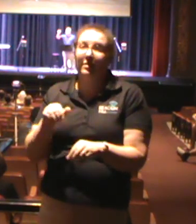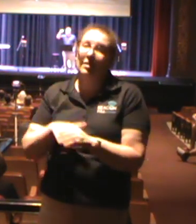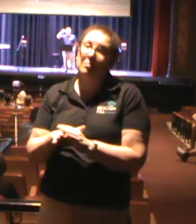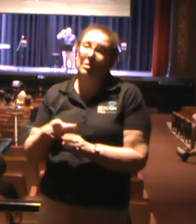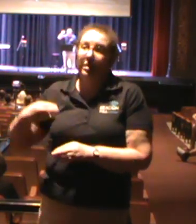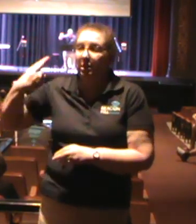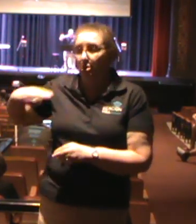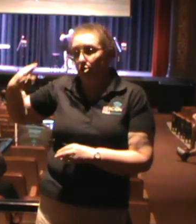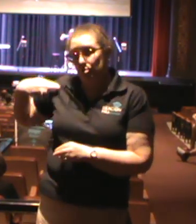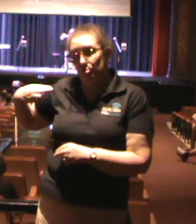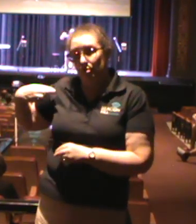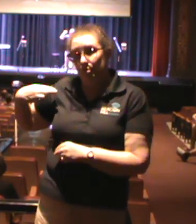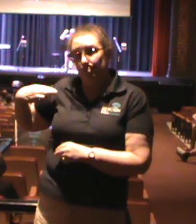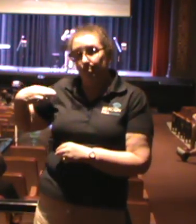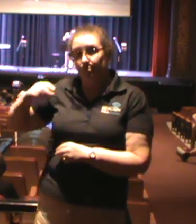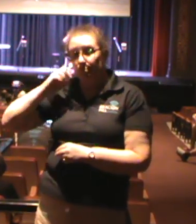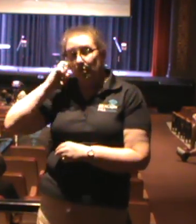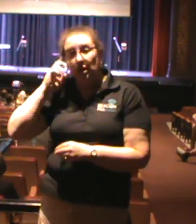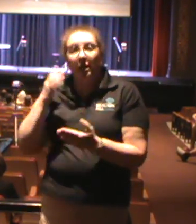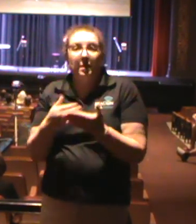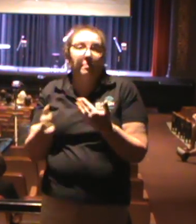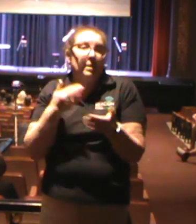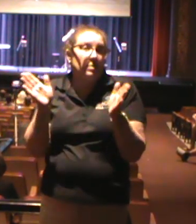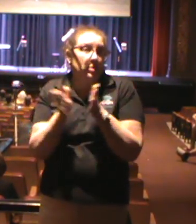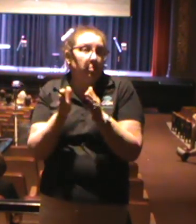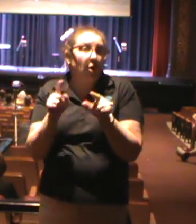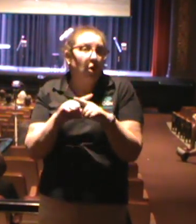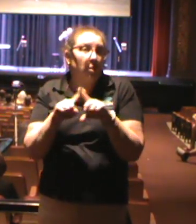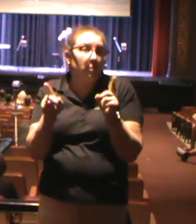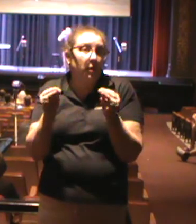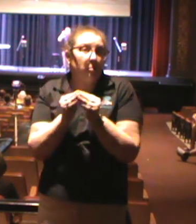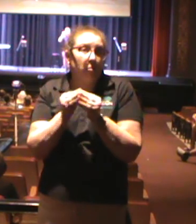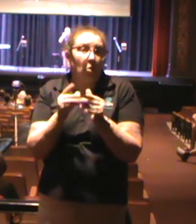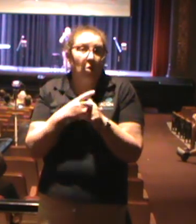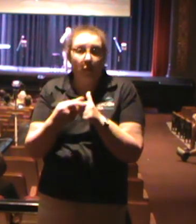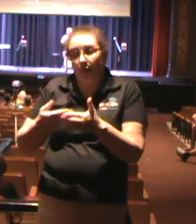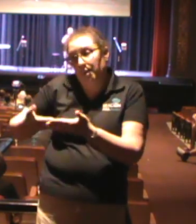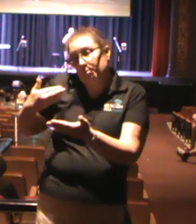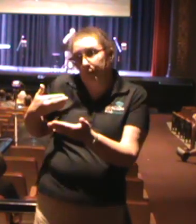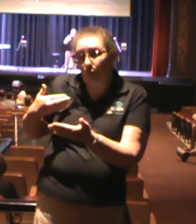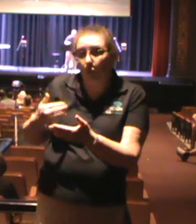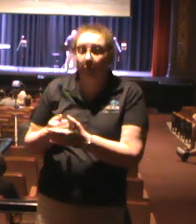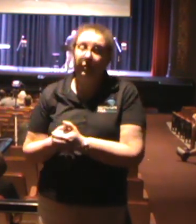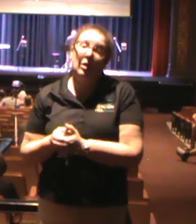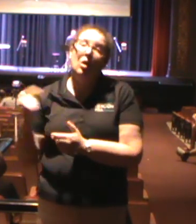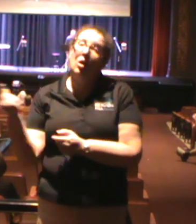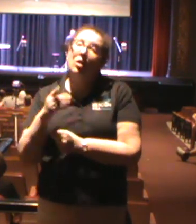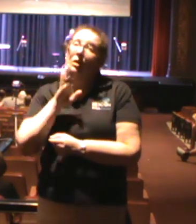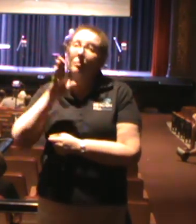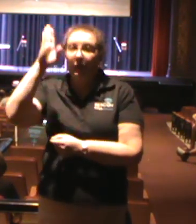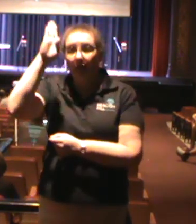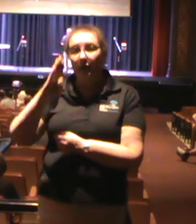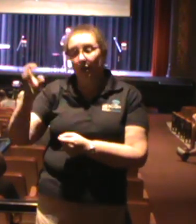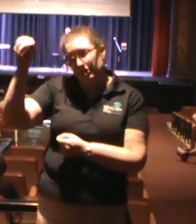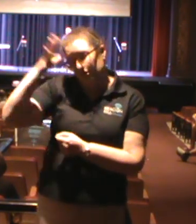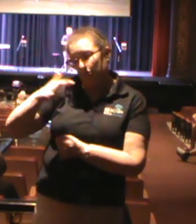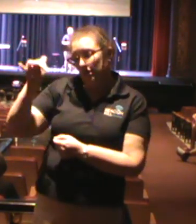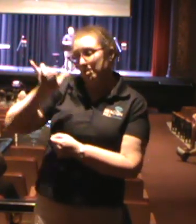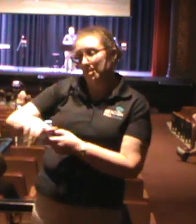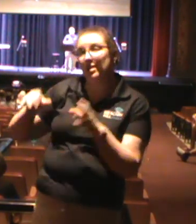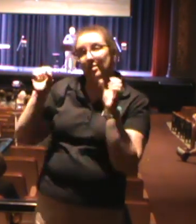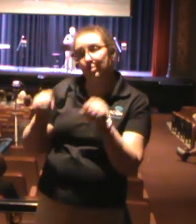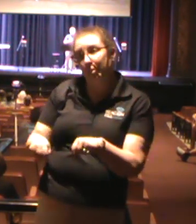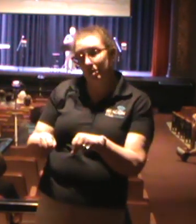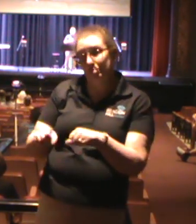It may be small, but they are more than ever before. And it's only by God's grace that that has happened, church. You know, we